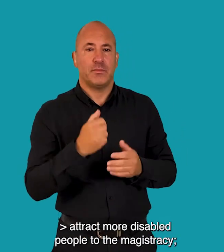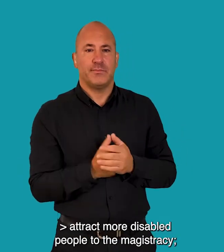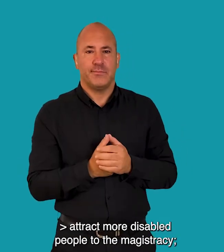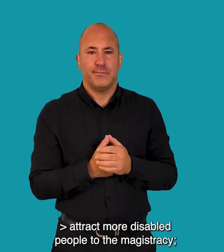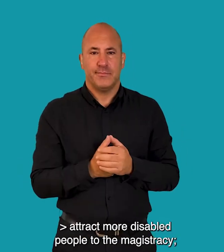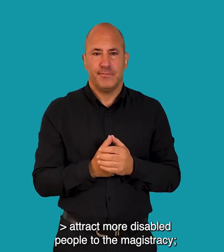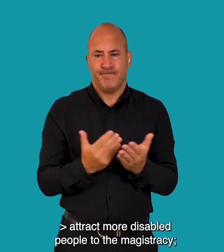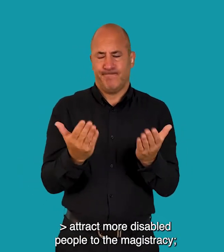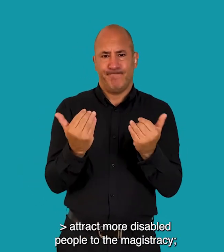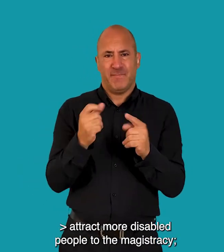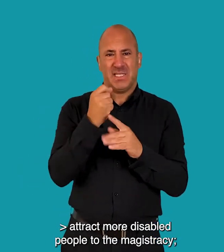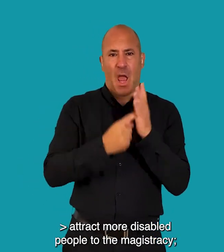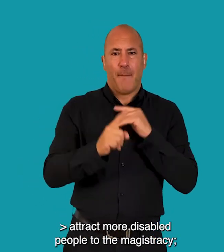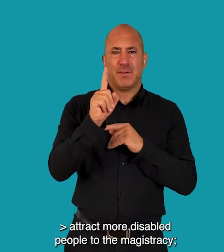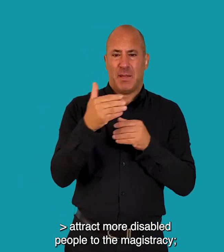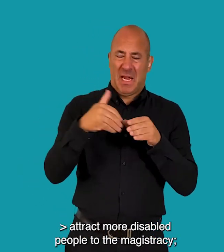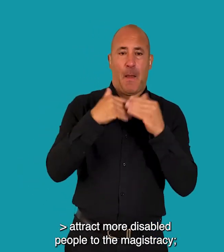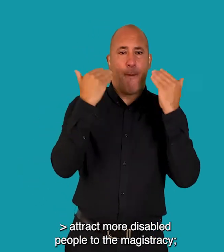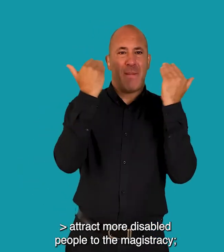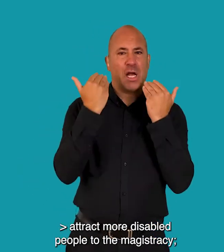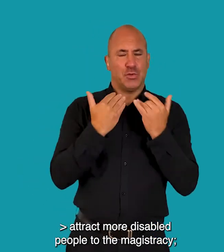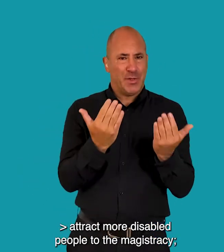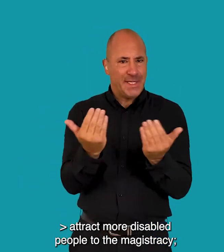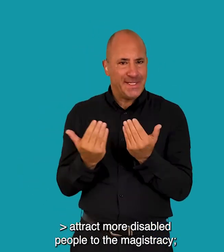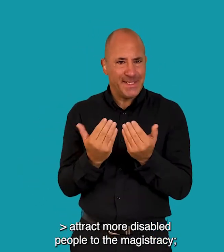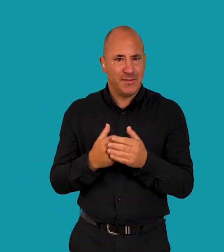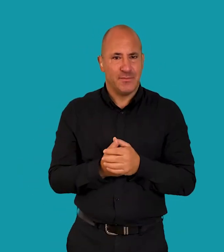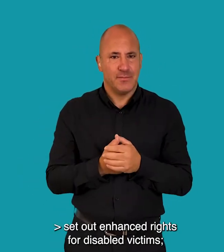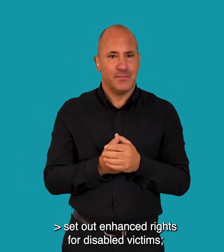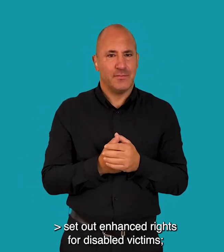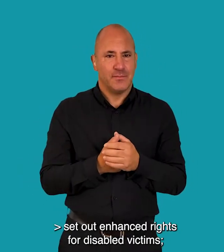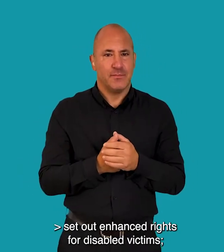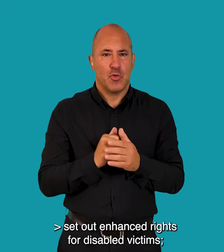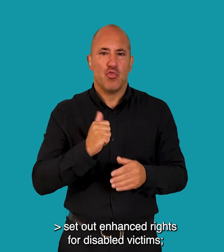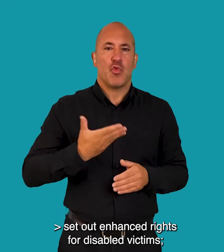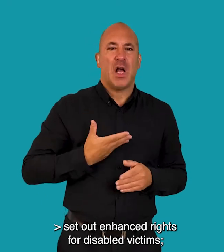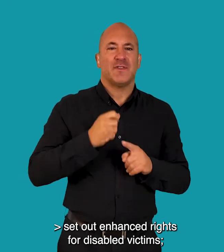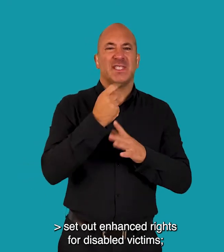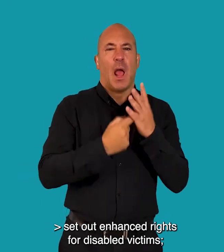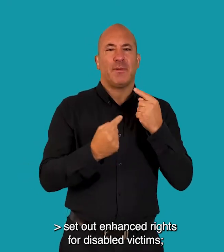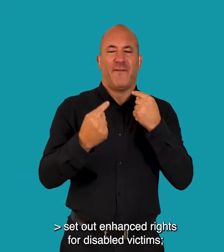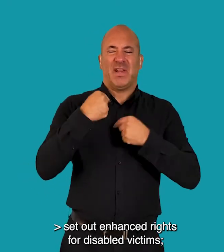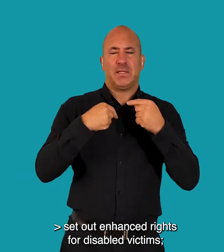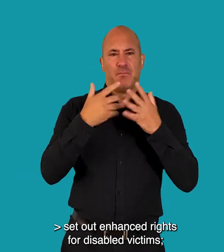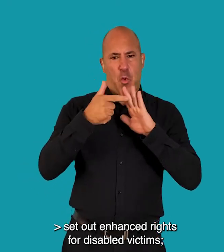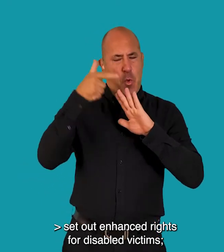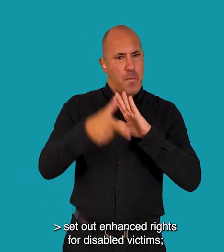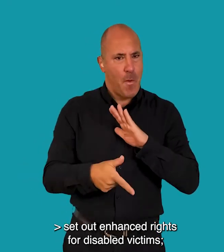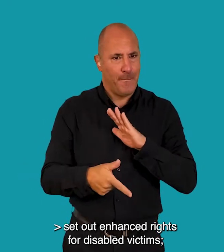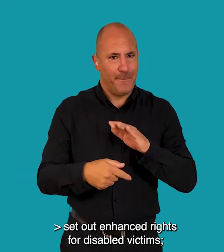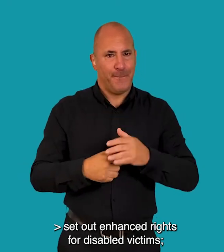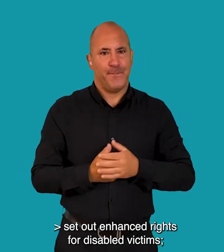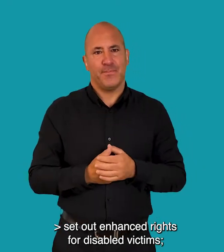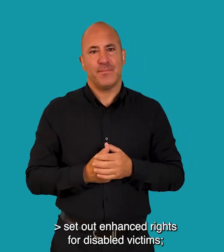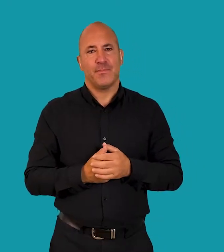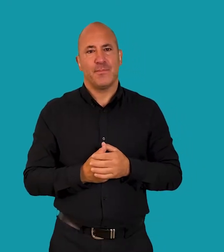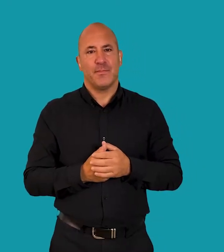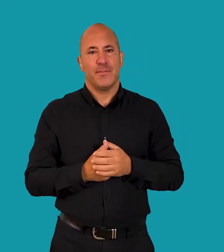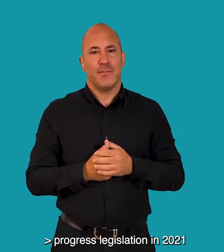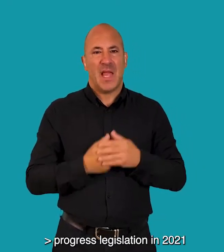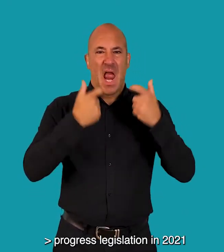Attract more disabled people to the magistracy Set out enhanced rights for disabled victims